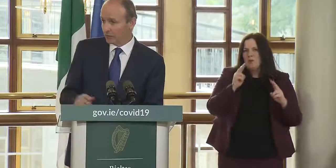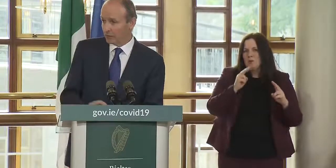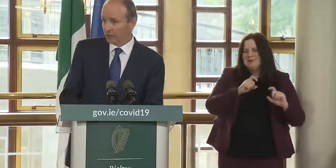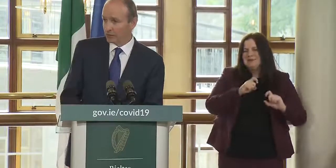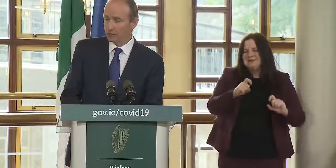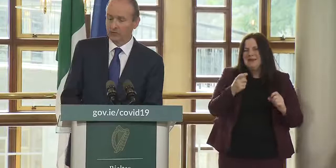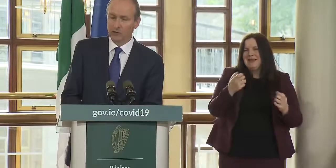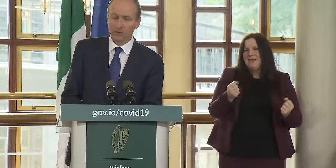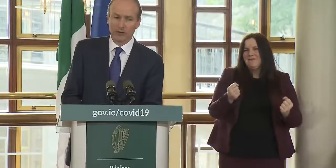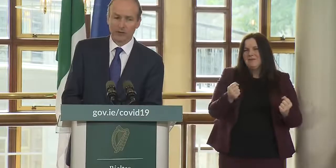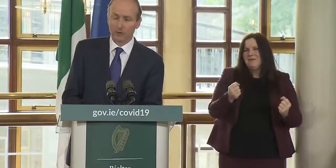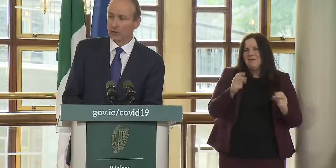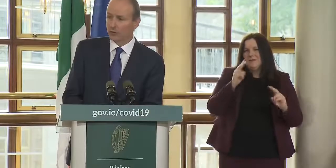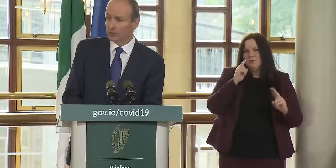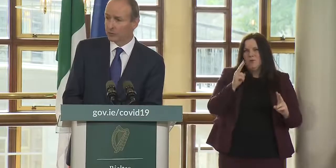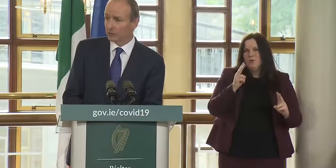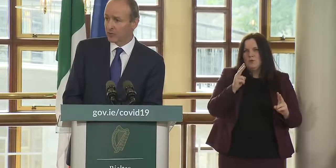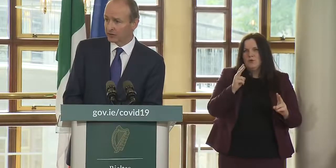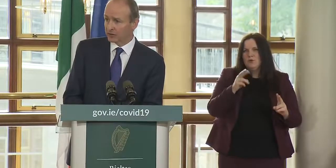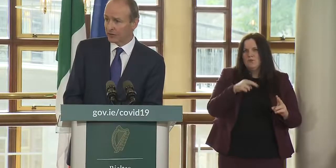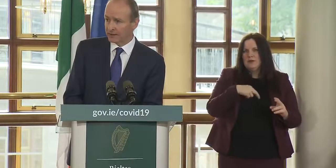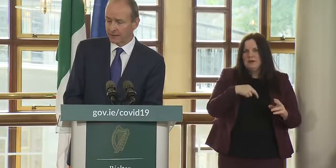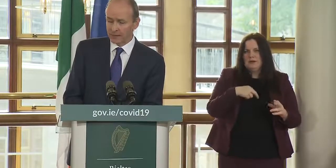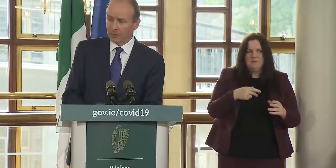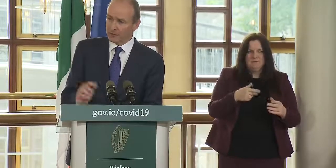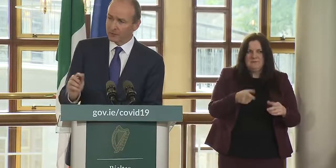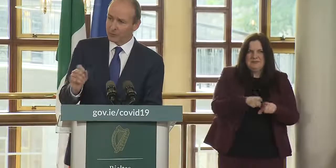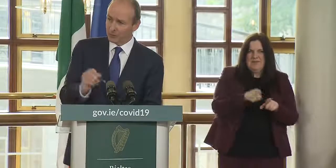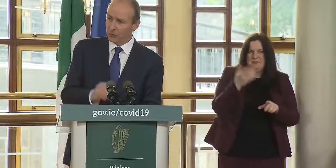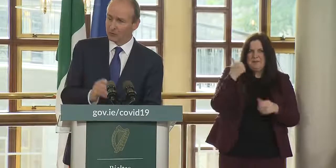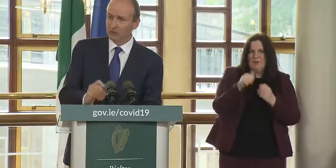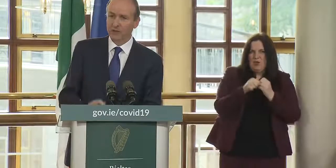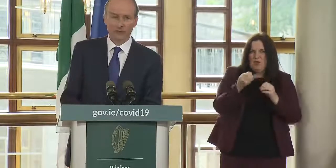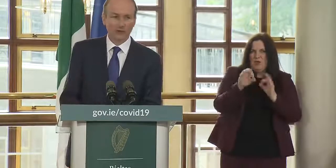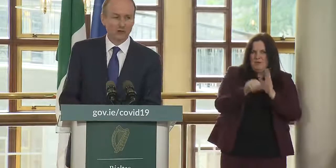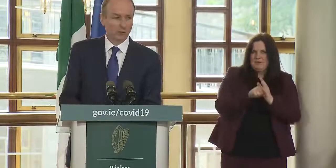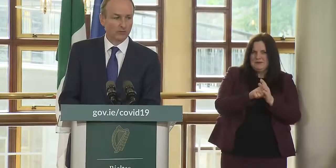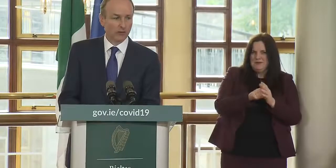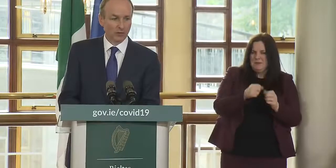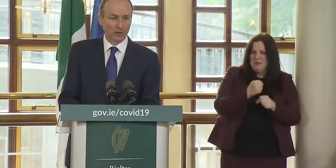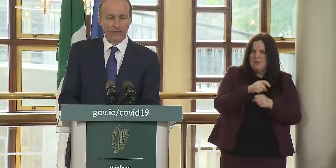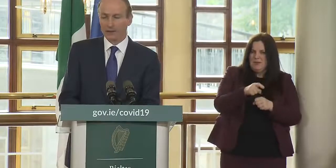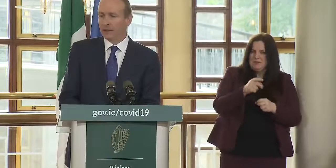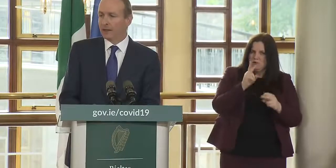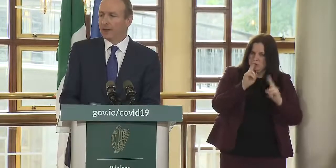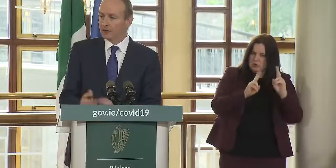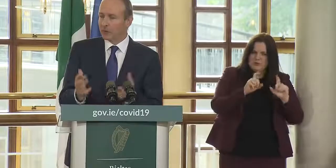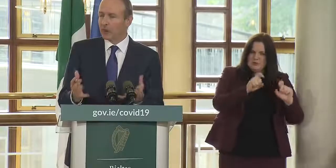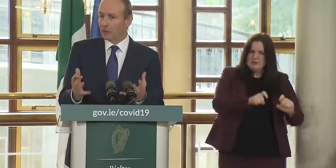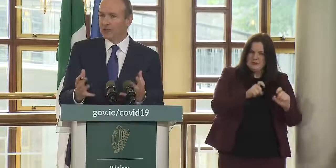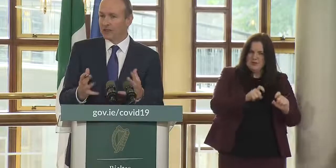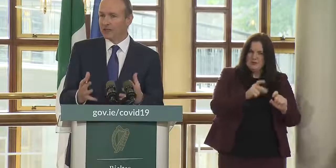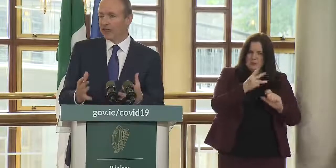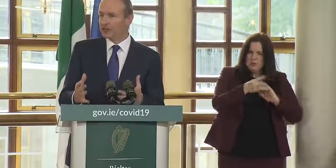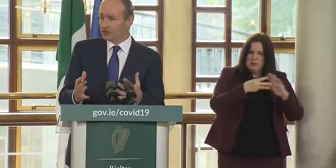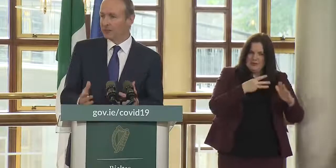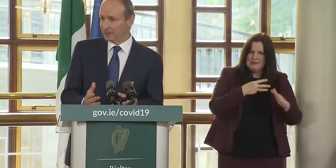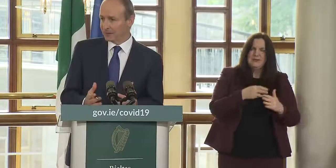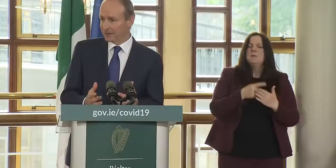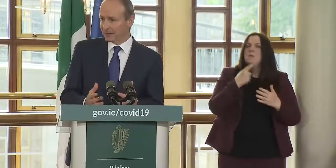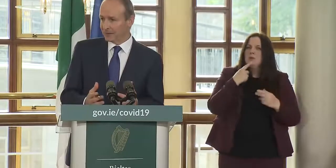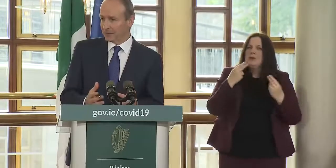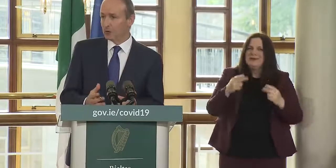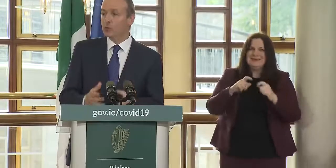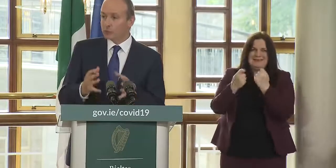the view that the it's adopted by the outgoing government in relation to that but but if you notice in today's decision what we said okay let's build up a dedicated